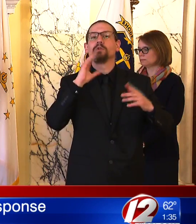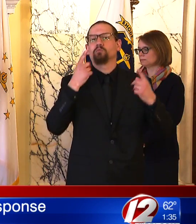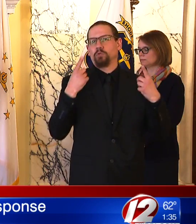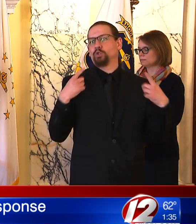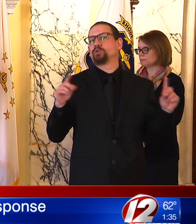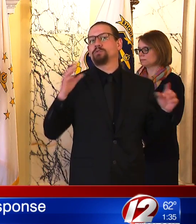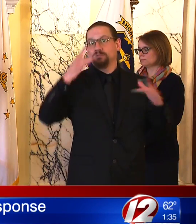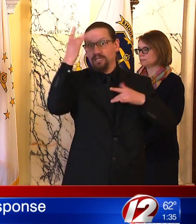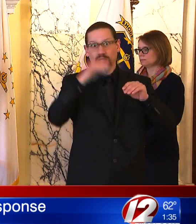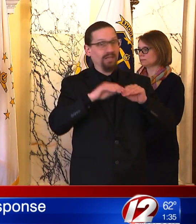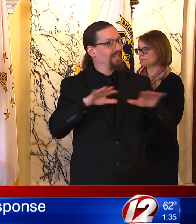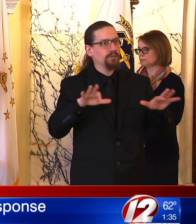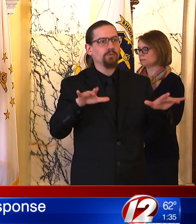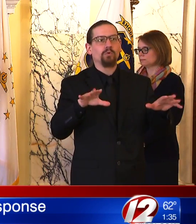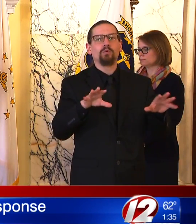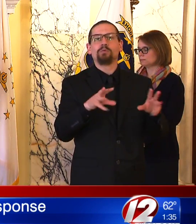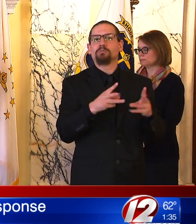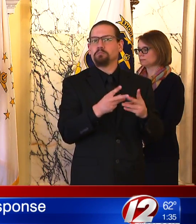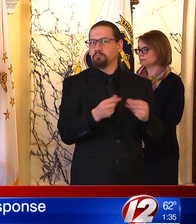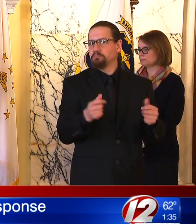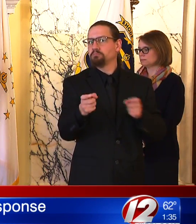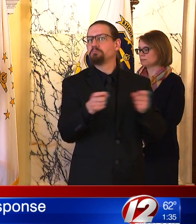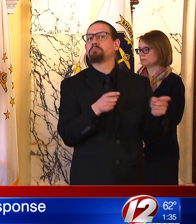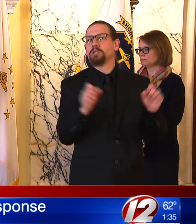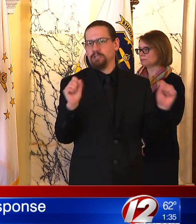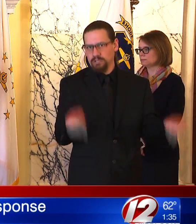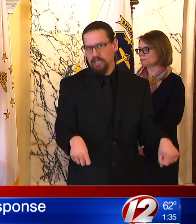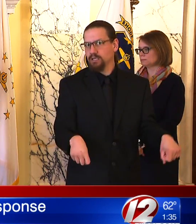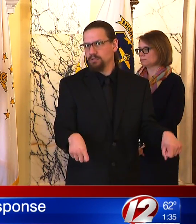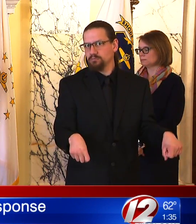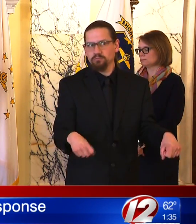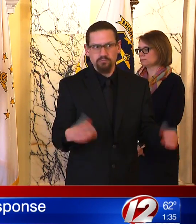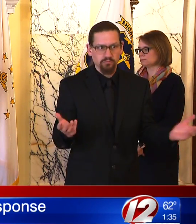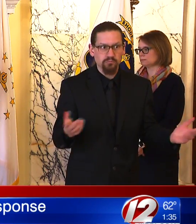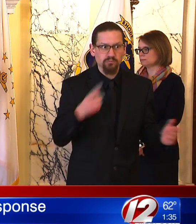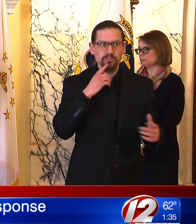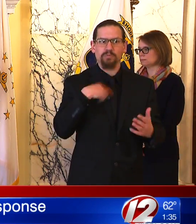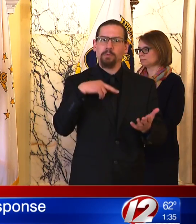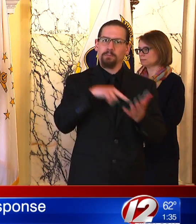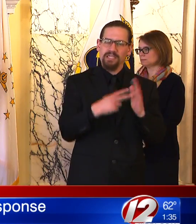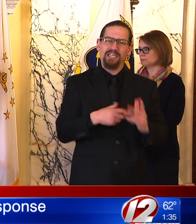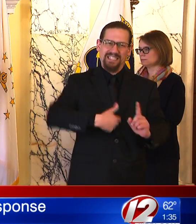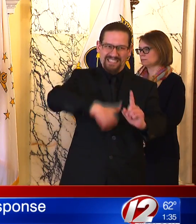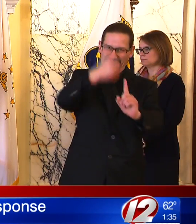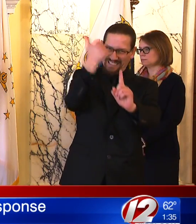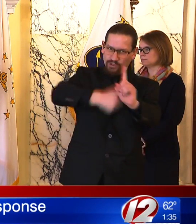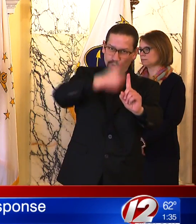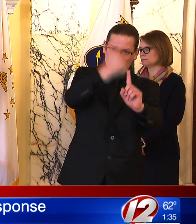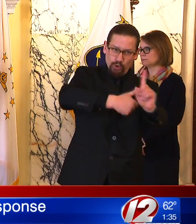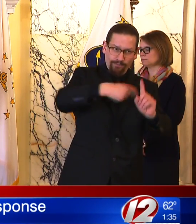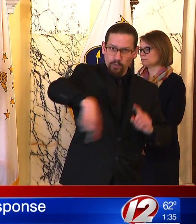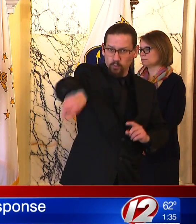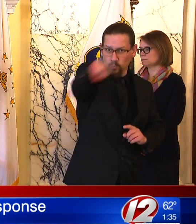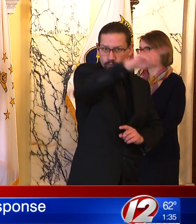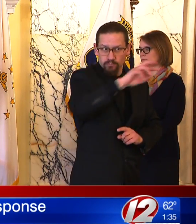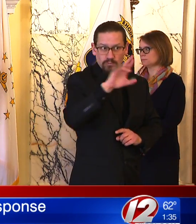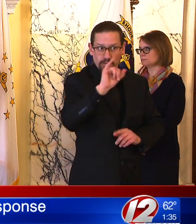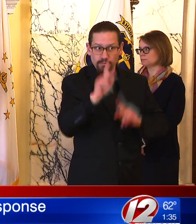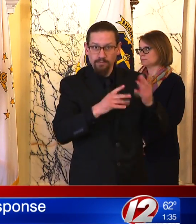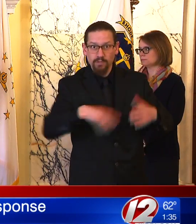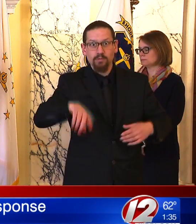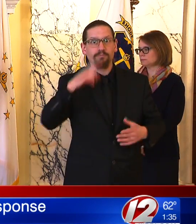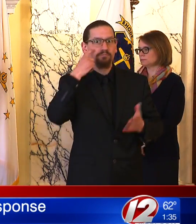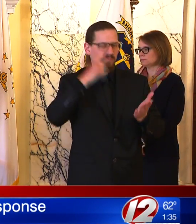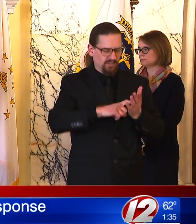effectively. For every Rhode Islander, if you develop symptoms of respiratory illness, a viral